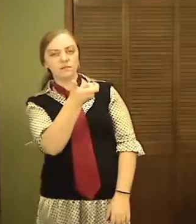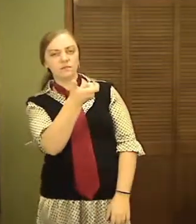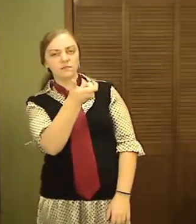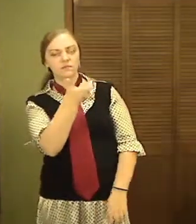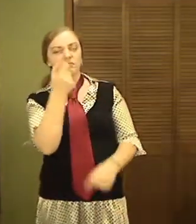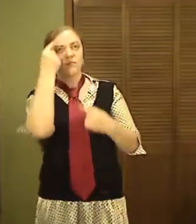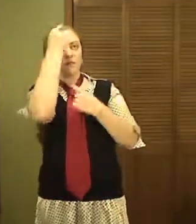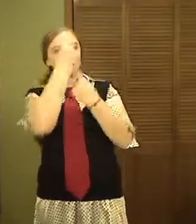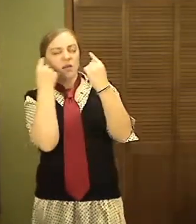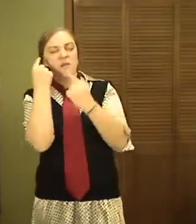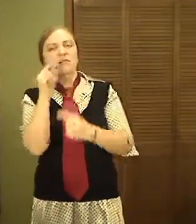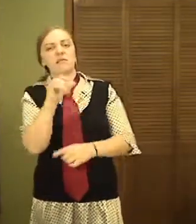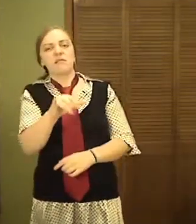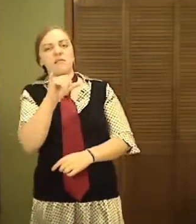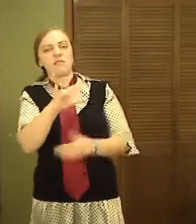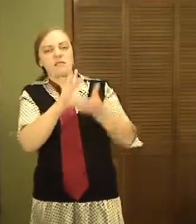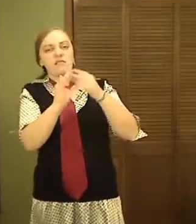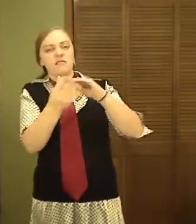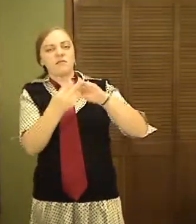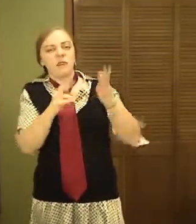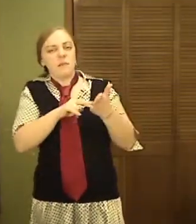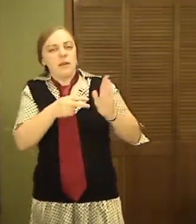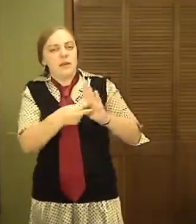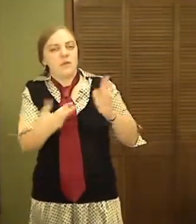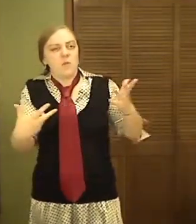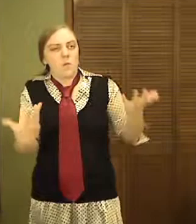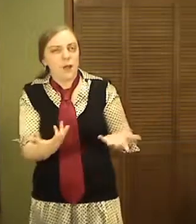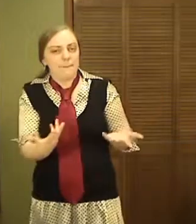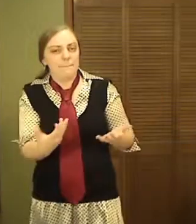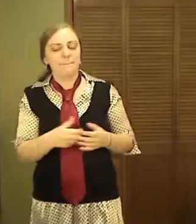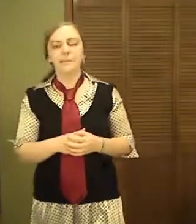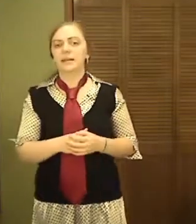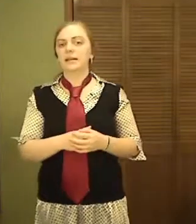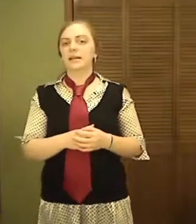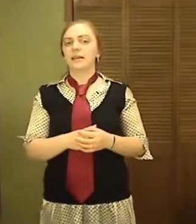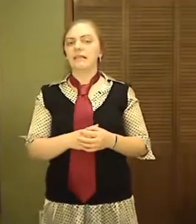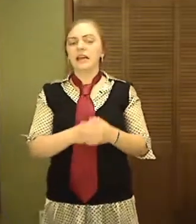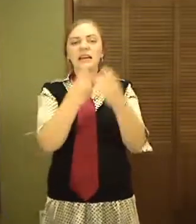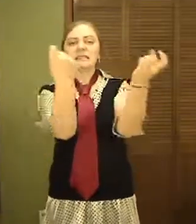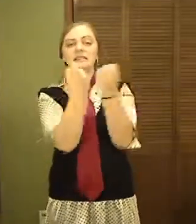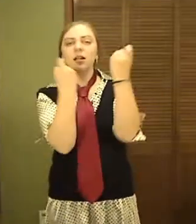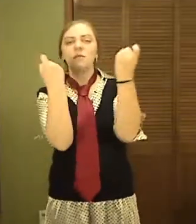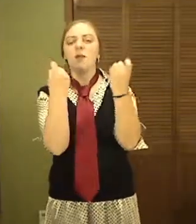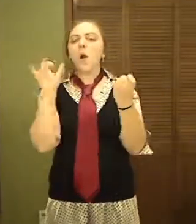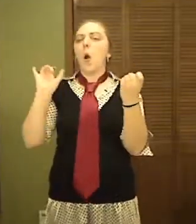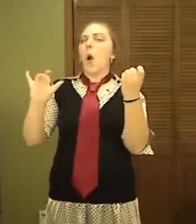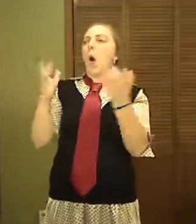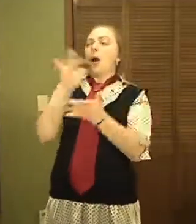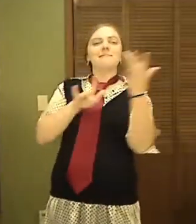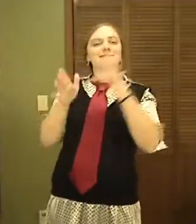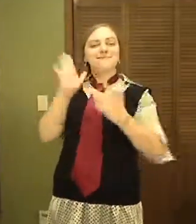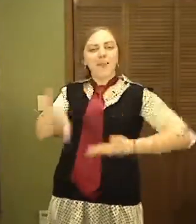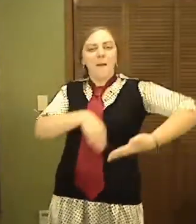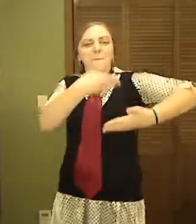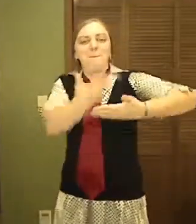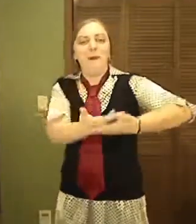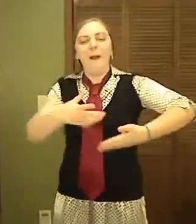Celebrate the birth of Jesus. Celebrate Jesus in your heart today. Celebrate that Jesus